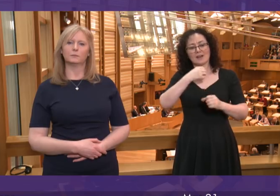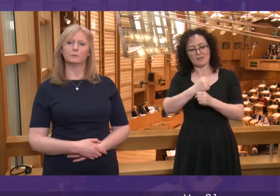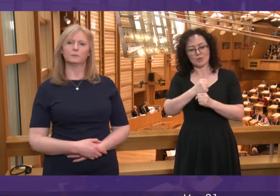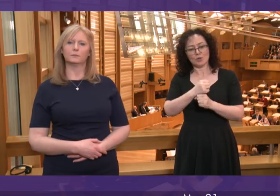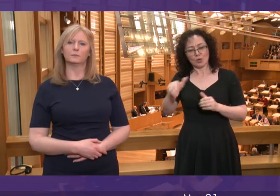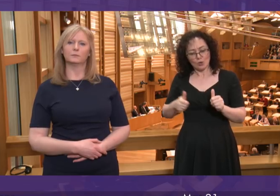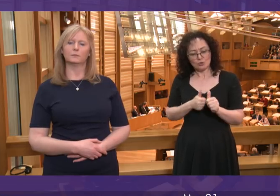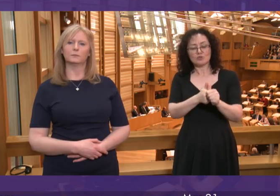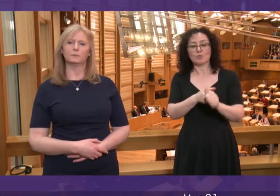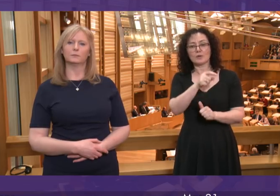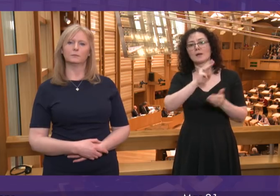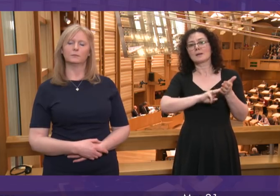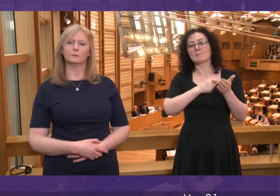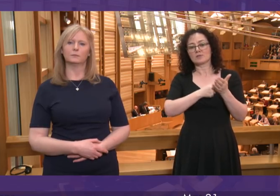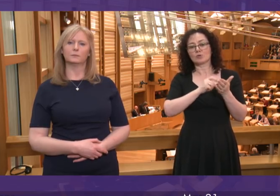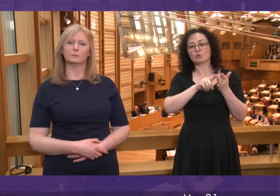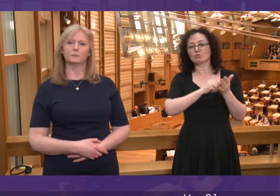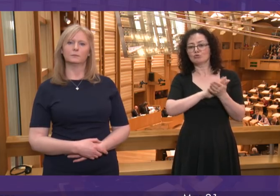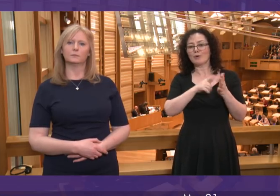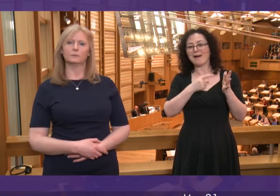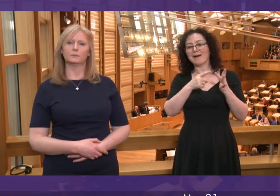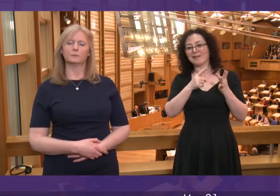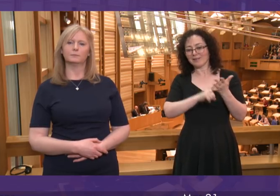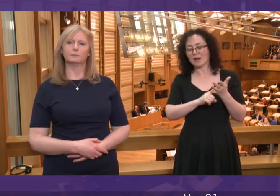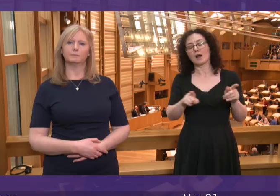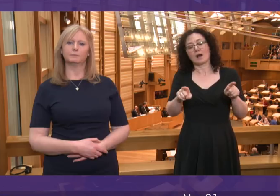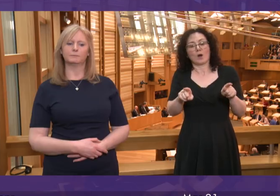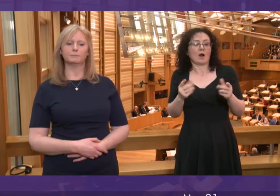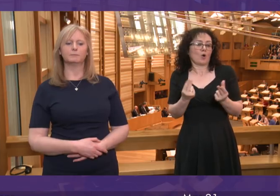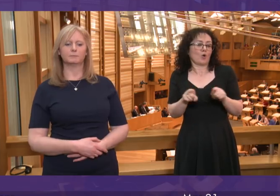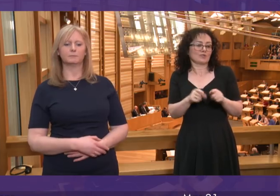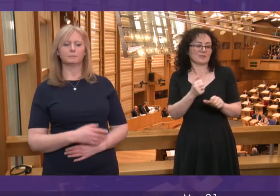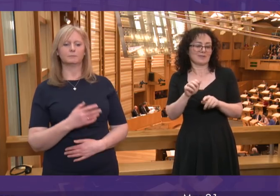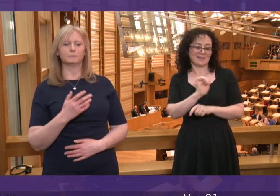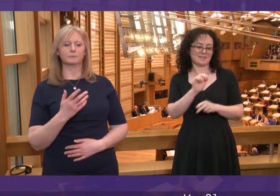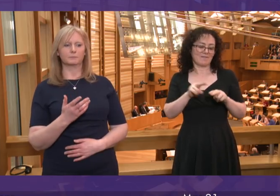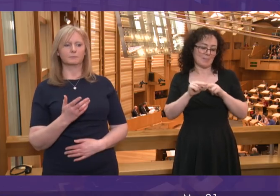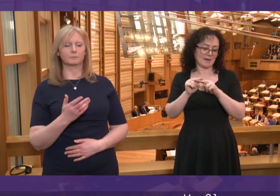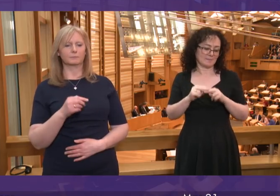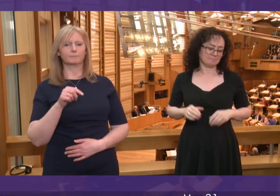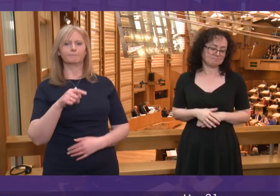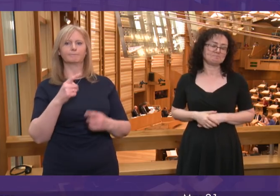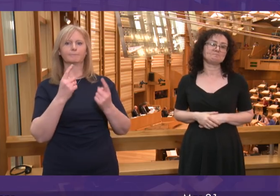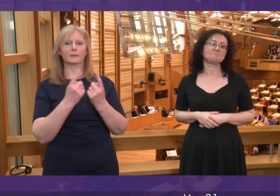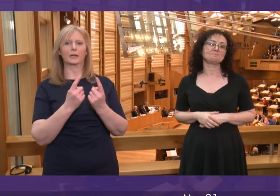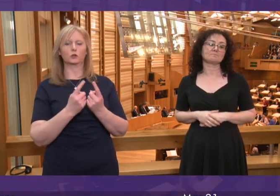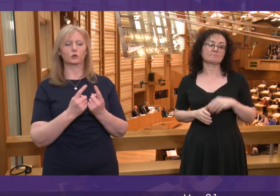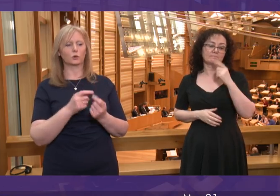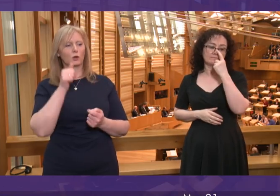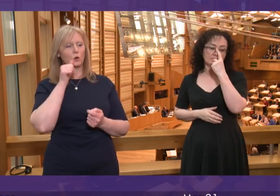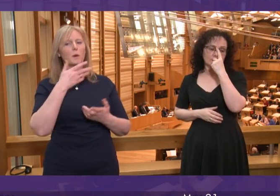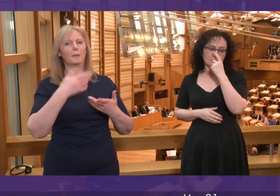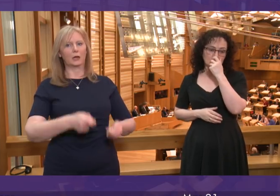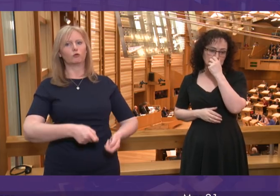to Mr Johal and his family? First Minister. Can I thank Jackie Beardley for raising this issue? I know she has raised it